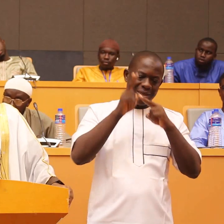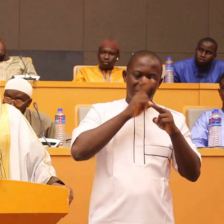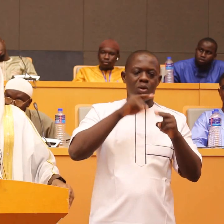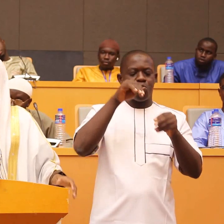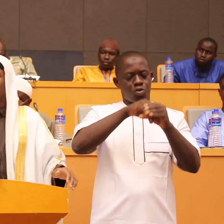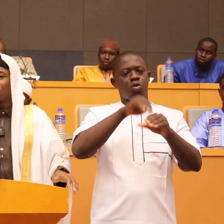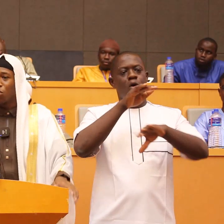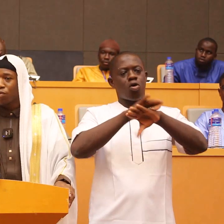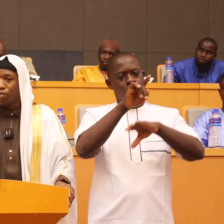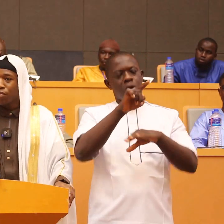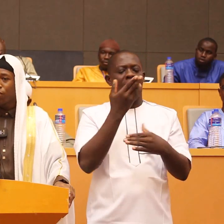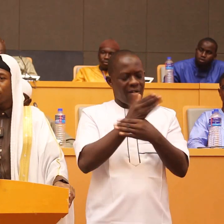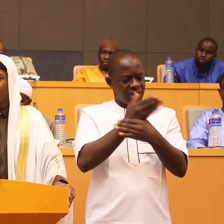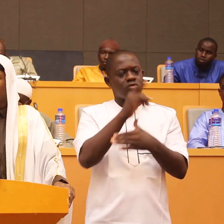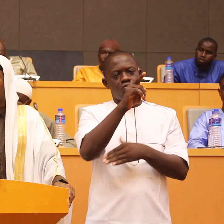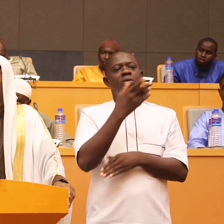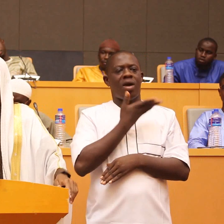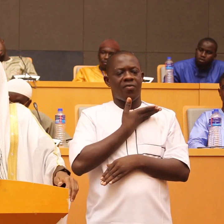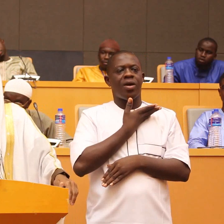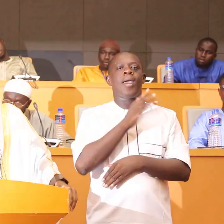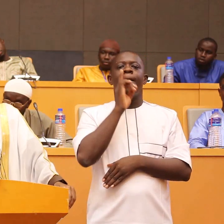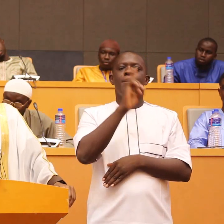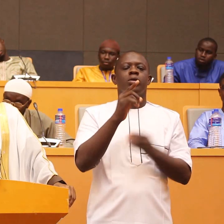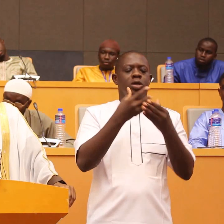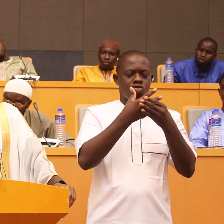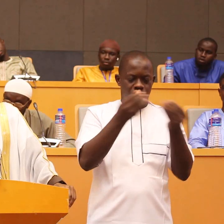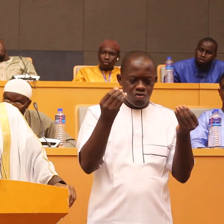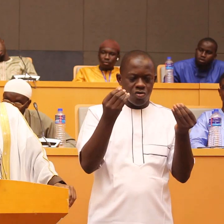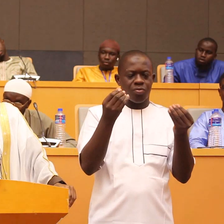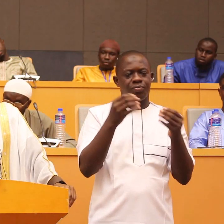you they are affecting you but the solution is